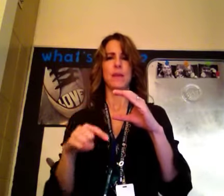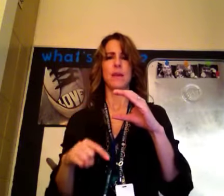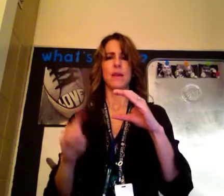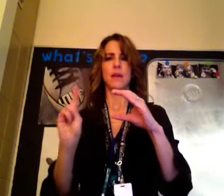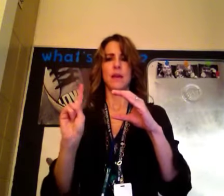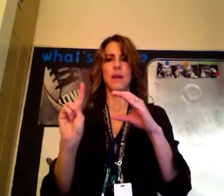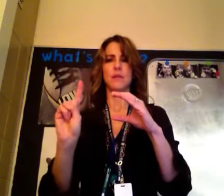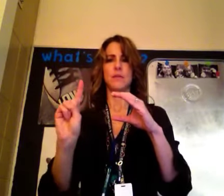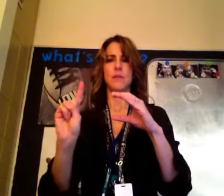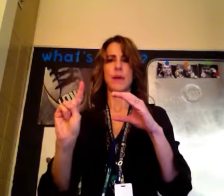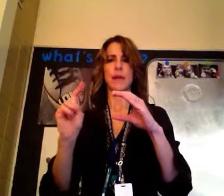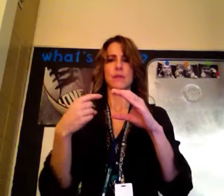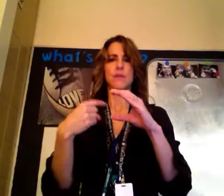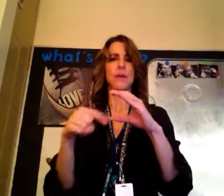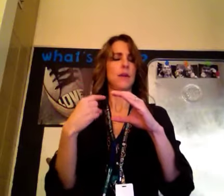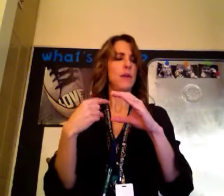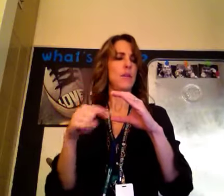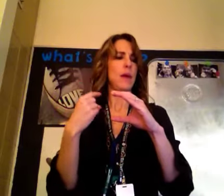Email, okay, this is what my hand is doing here, email.